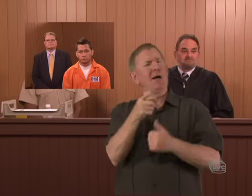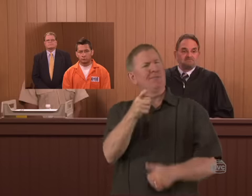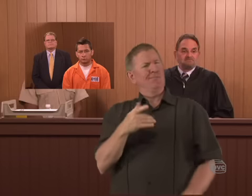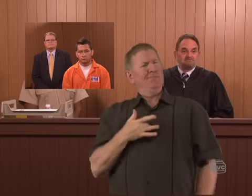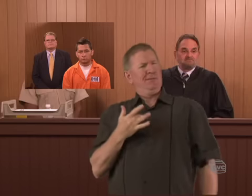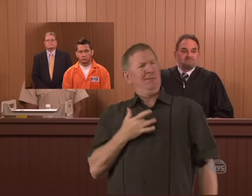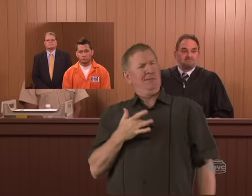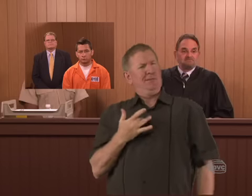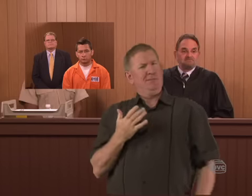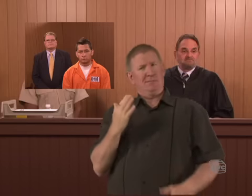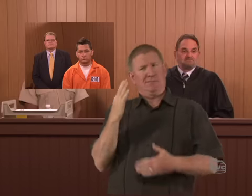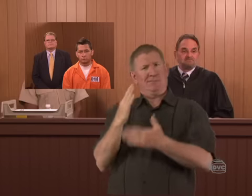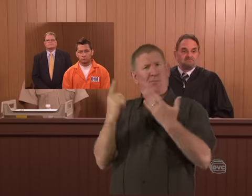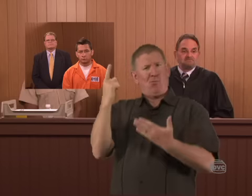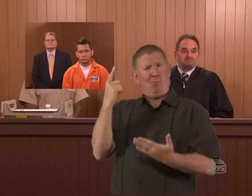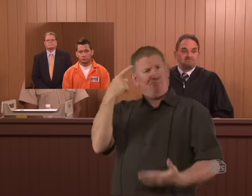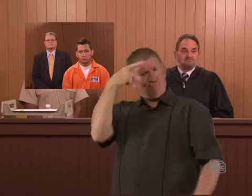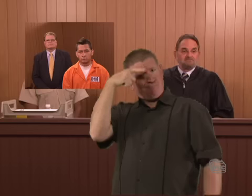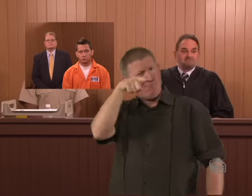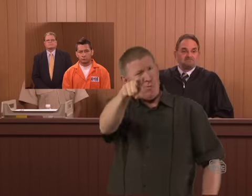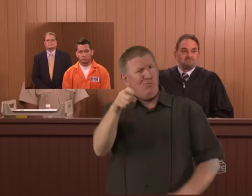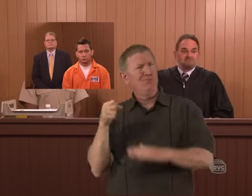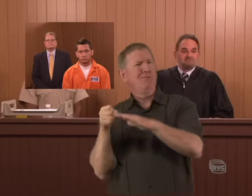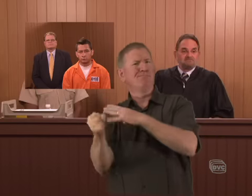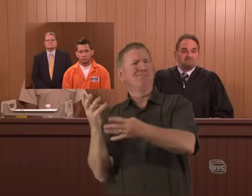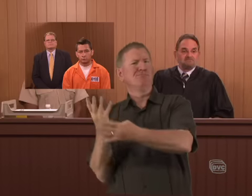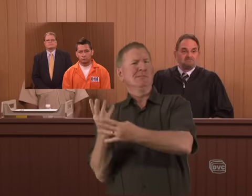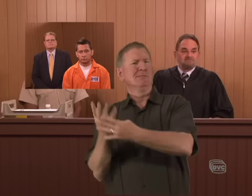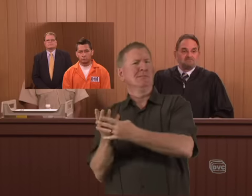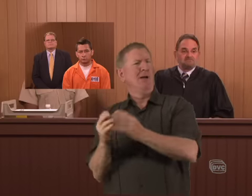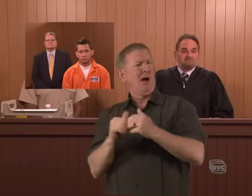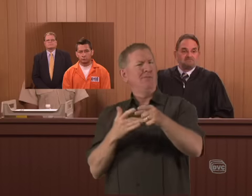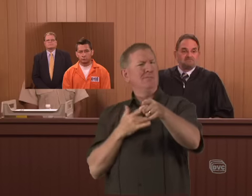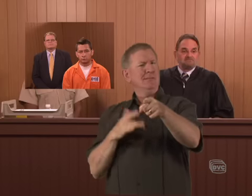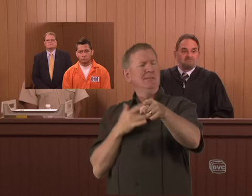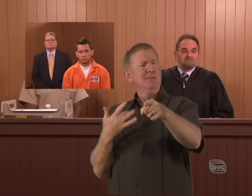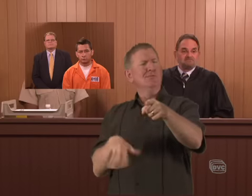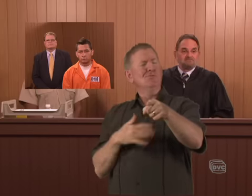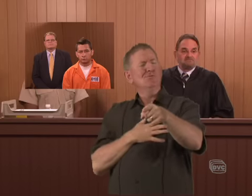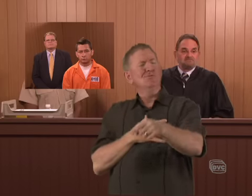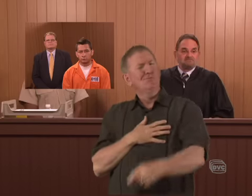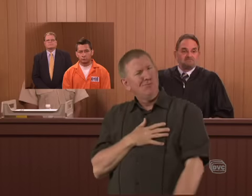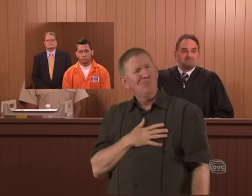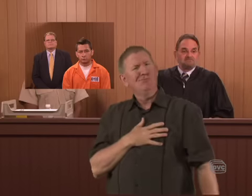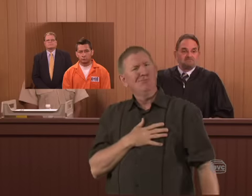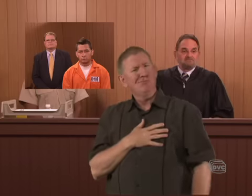But how do you feel? How would you feel if someone came forward and went to jail in your place?